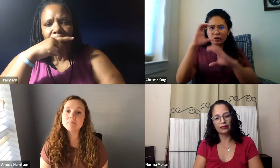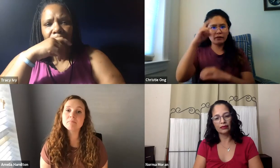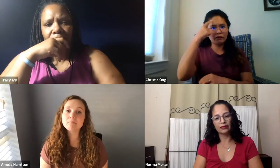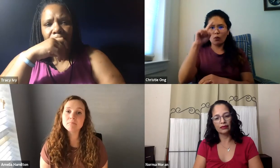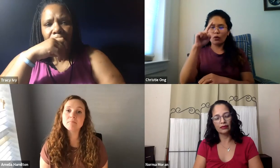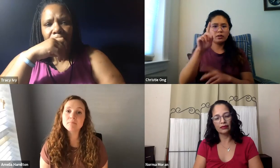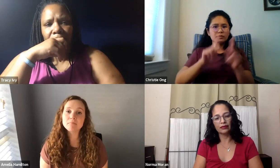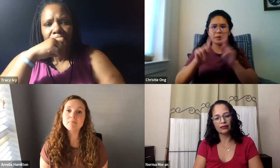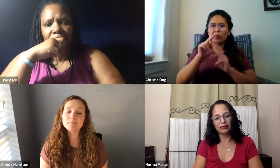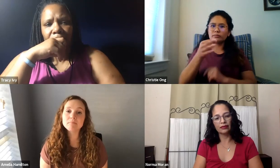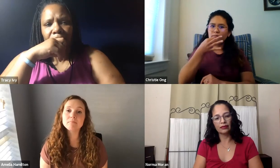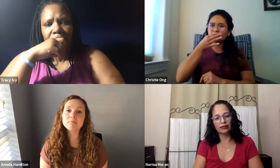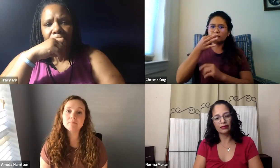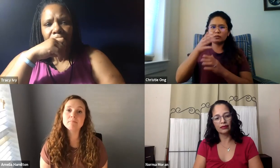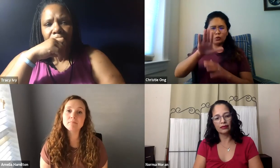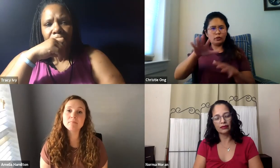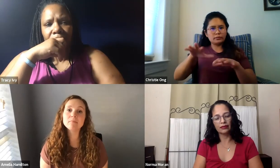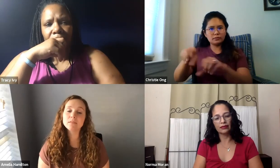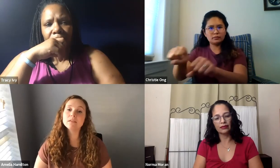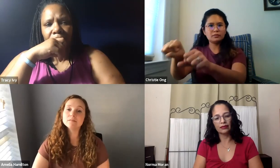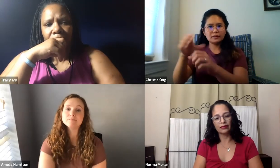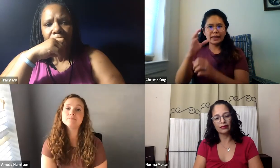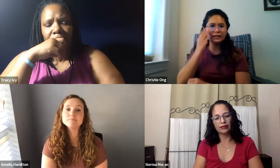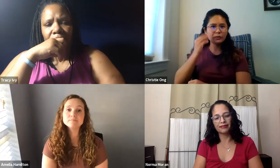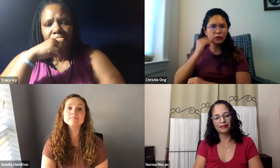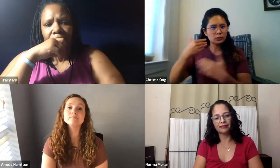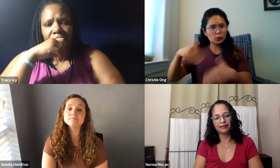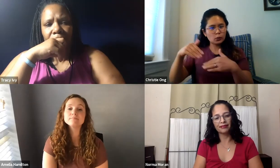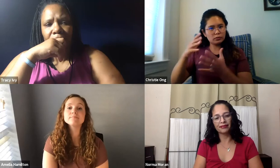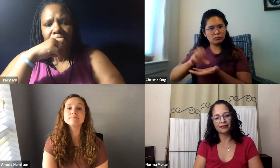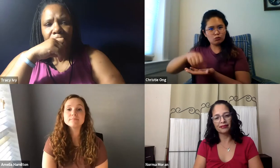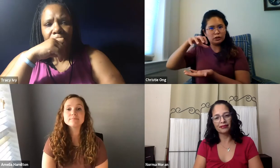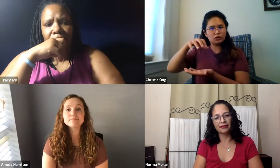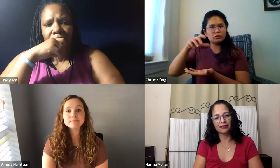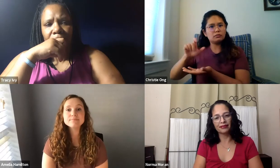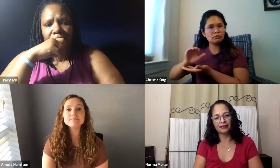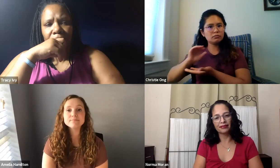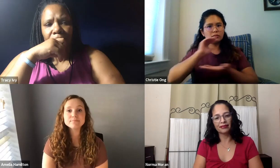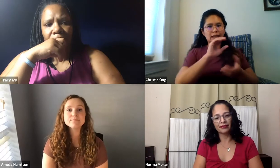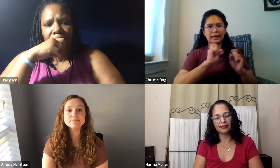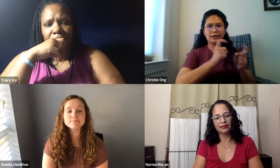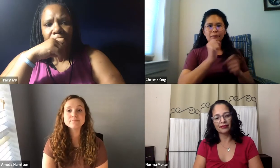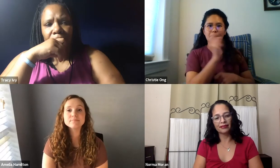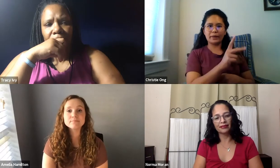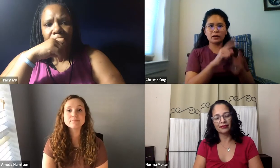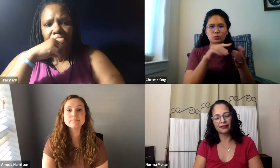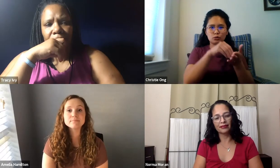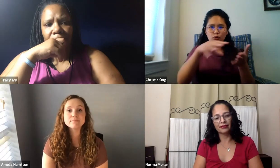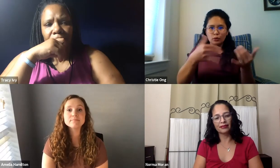network. We're always looking for people to be able to share their expertise. And you all have such